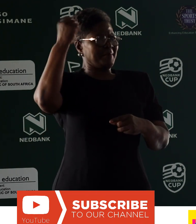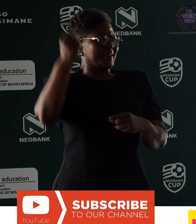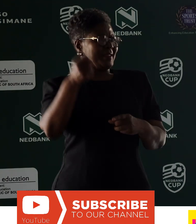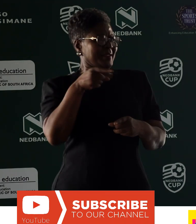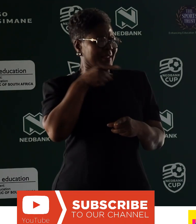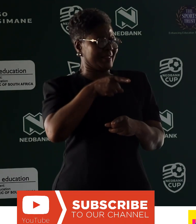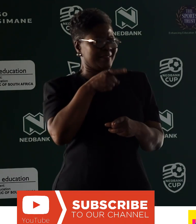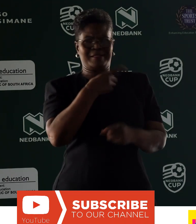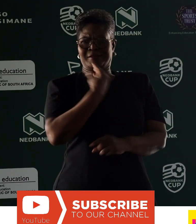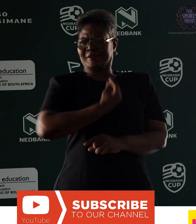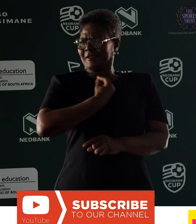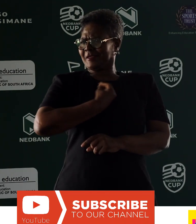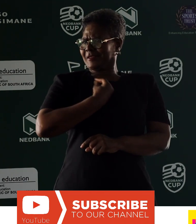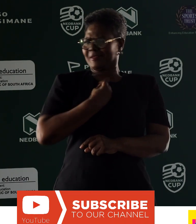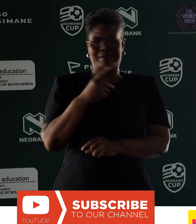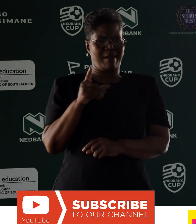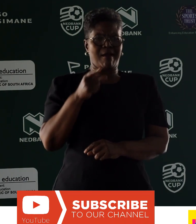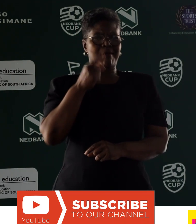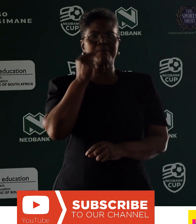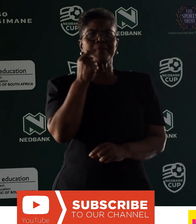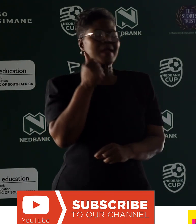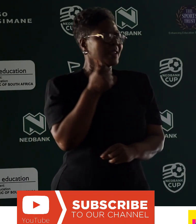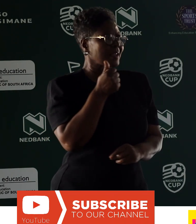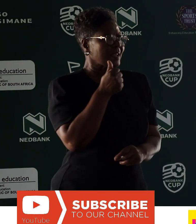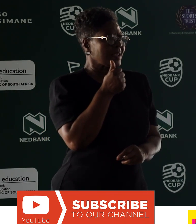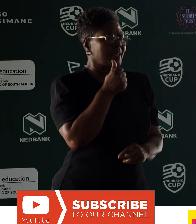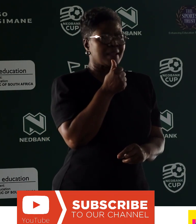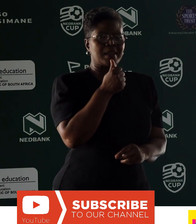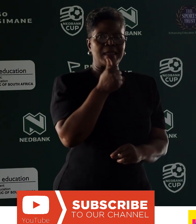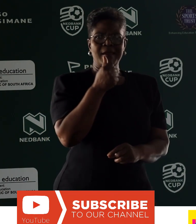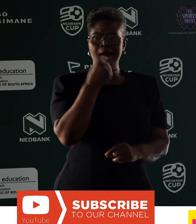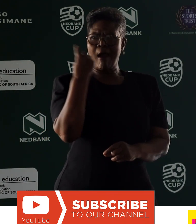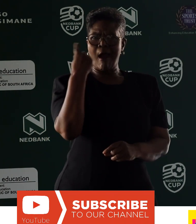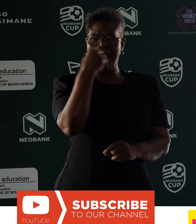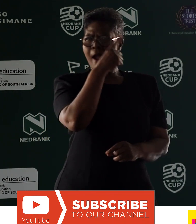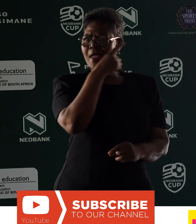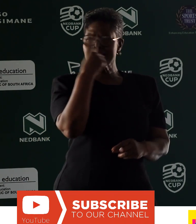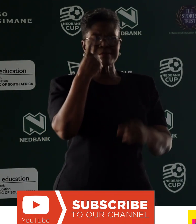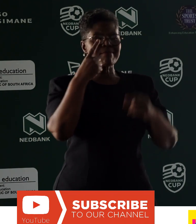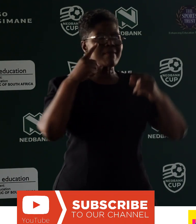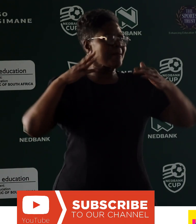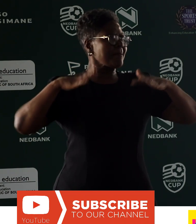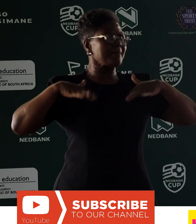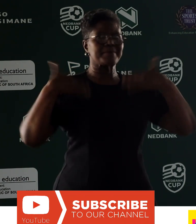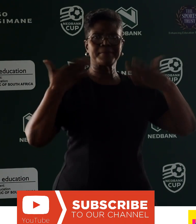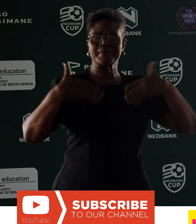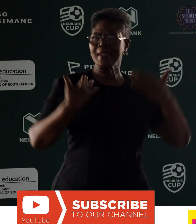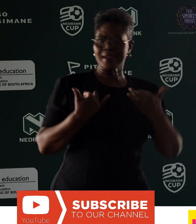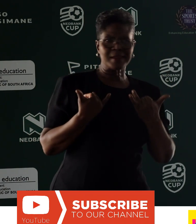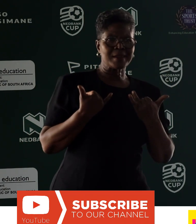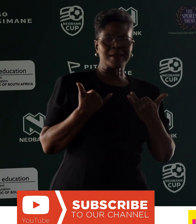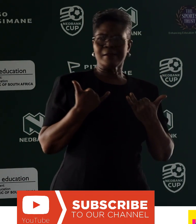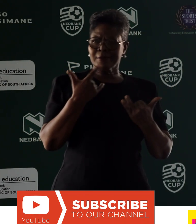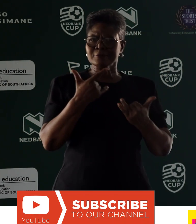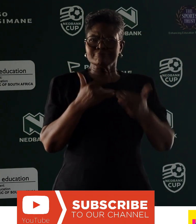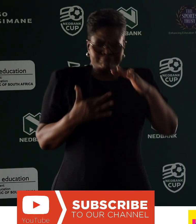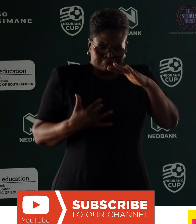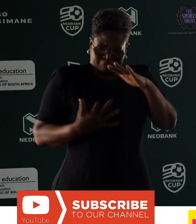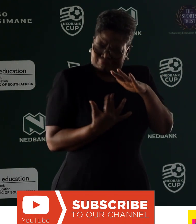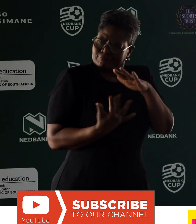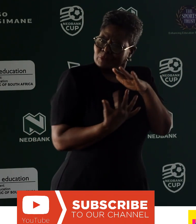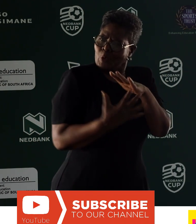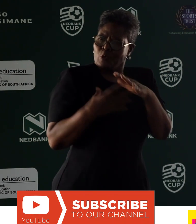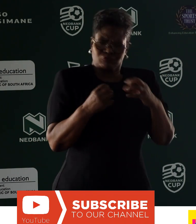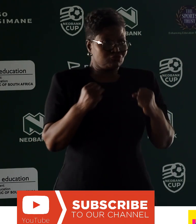realized he exuded. I saw fire in his eyes and veins. I saw a determination so strong